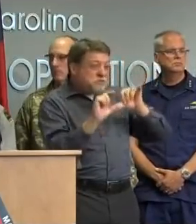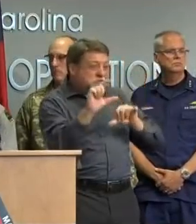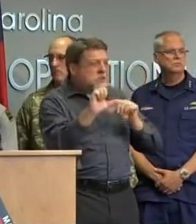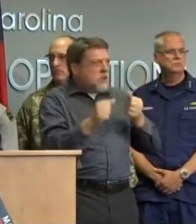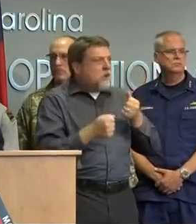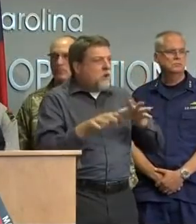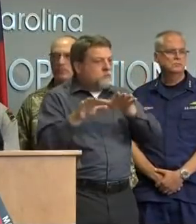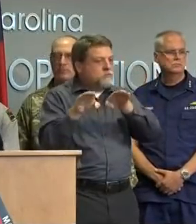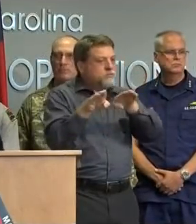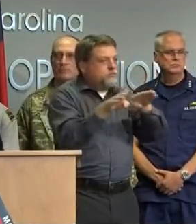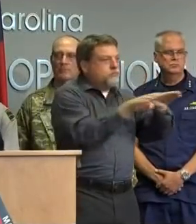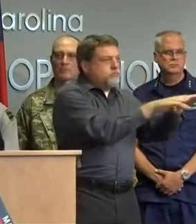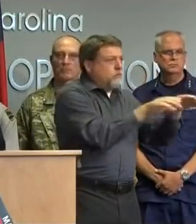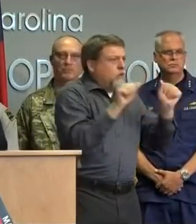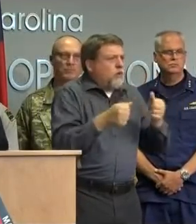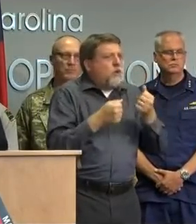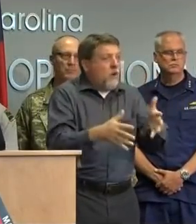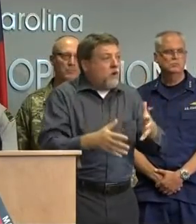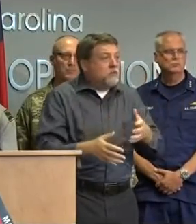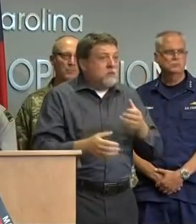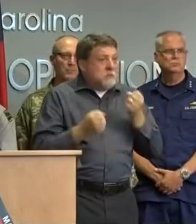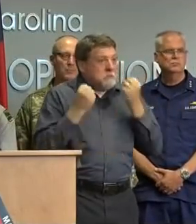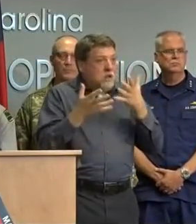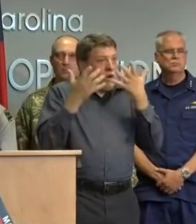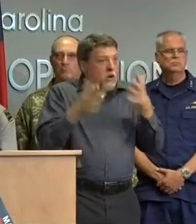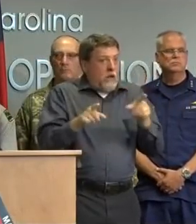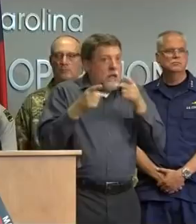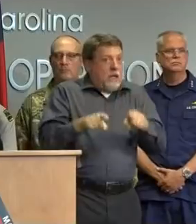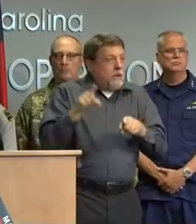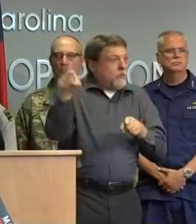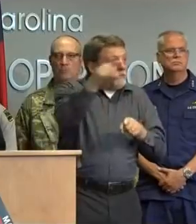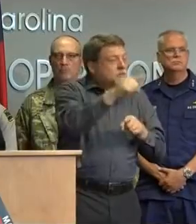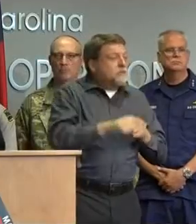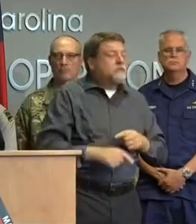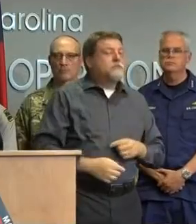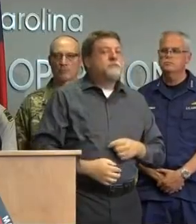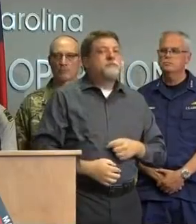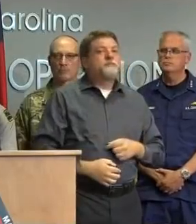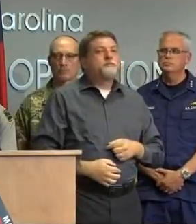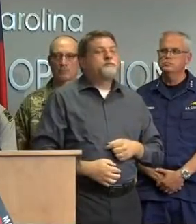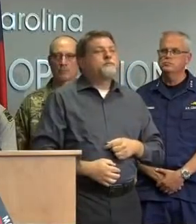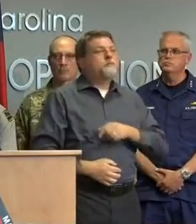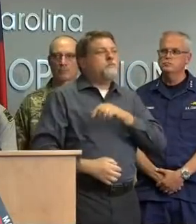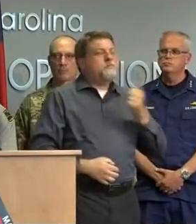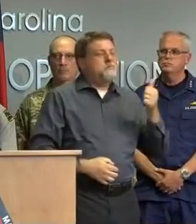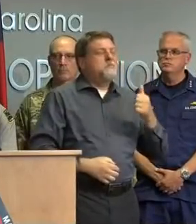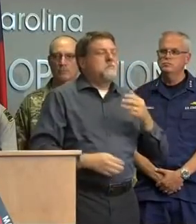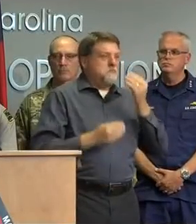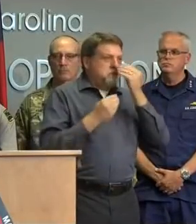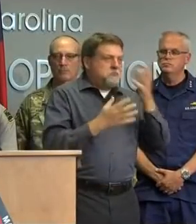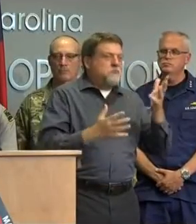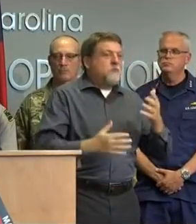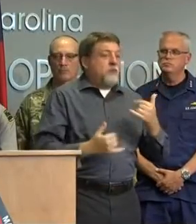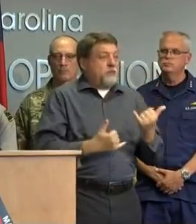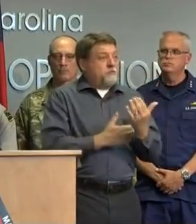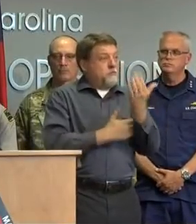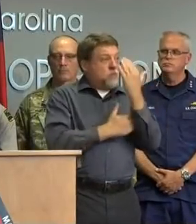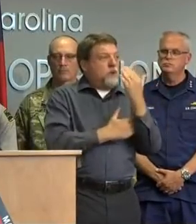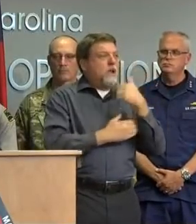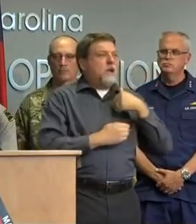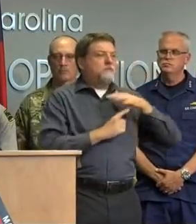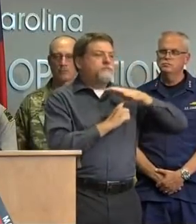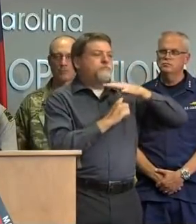this morning I flew with the Coast Guard to witness some of the damage that Florence has brought to eastern North Carolina